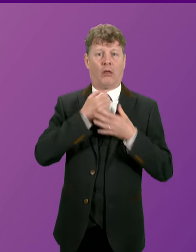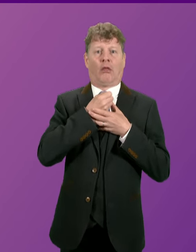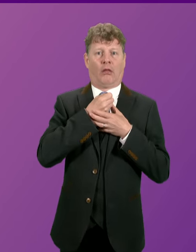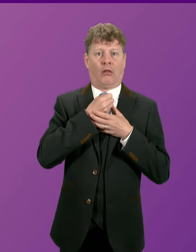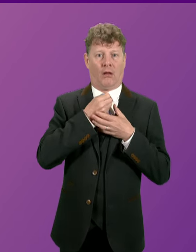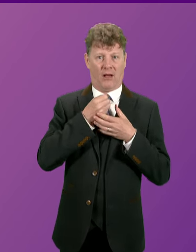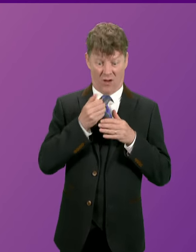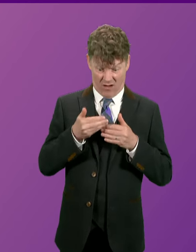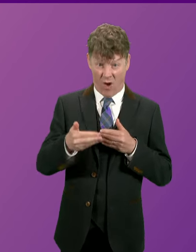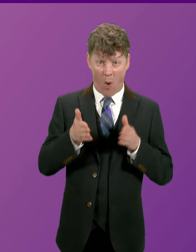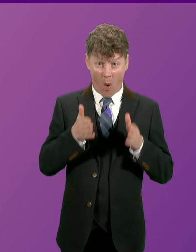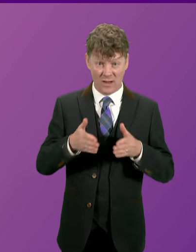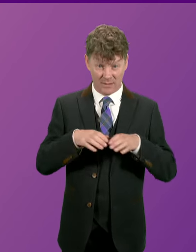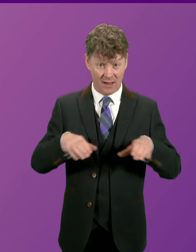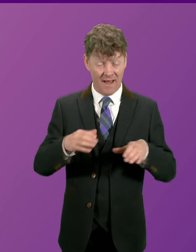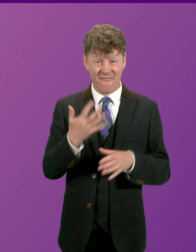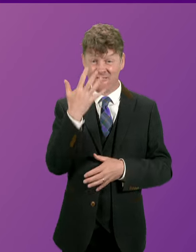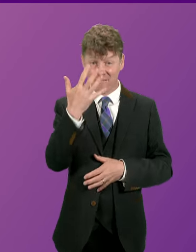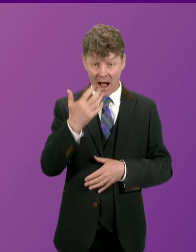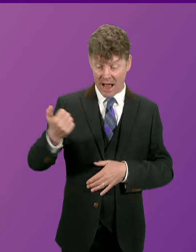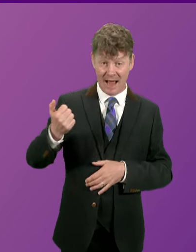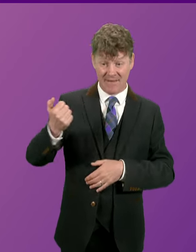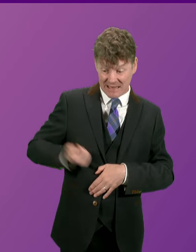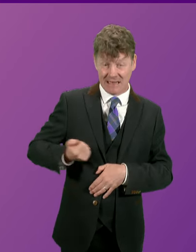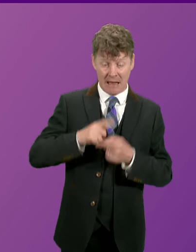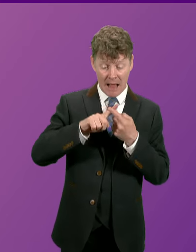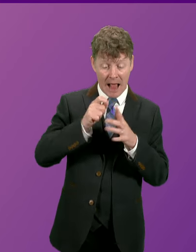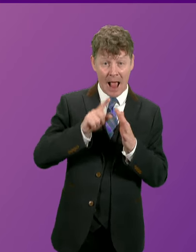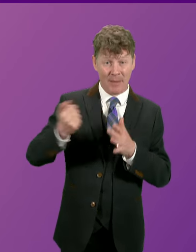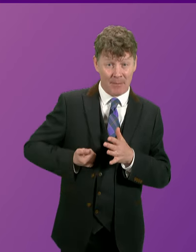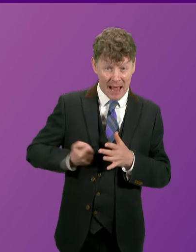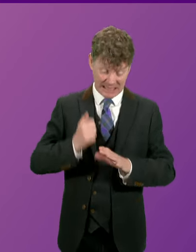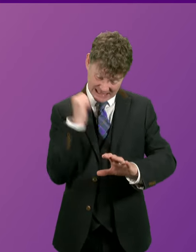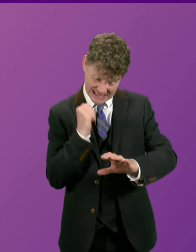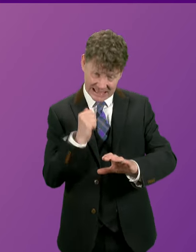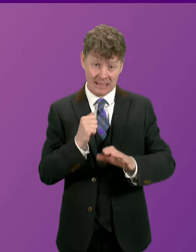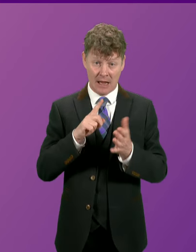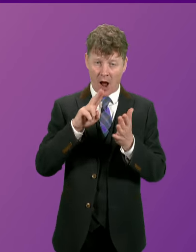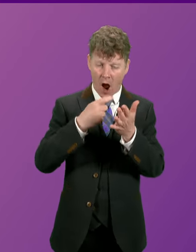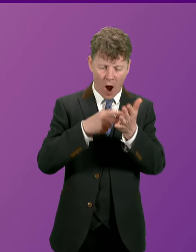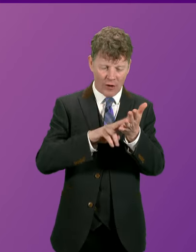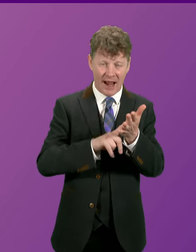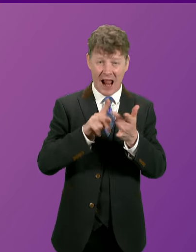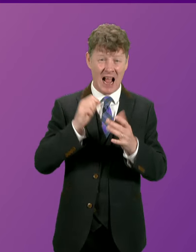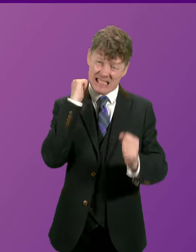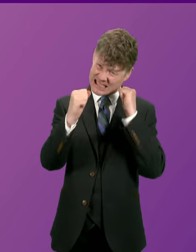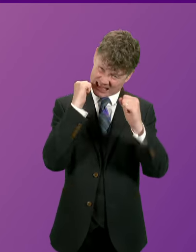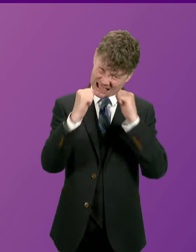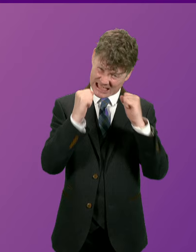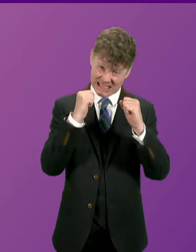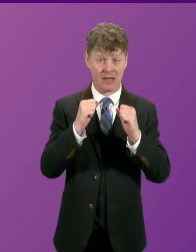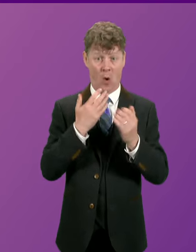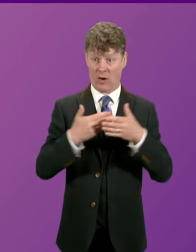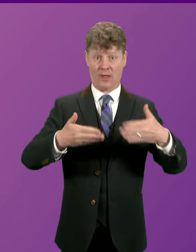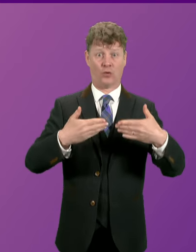Five EpiPens administered to keep her alive. Lifeboat volunteers hammering on the doors. Her boyfriend literally